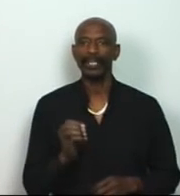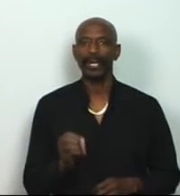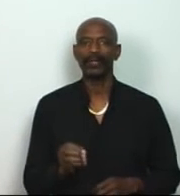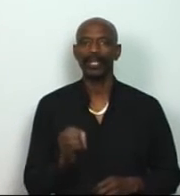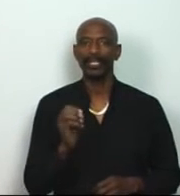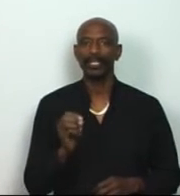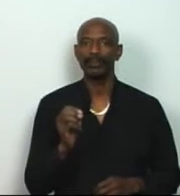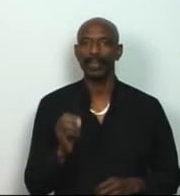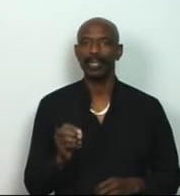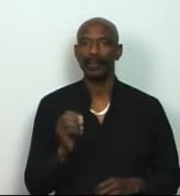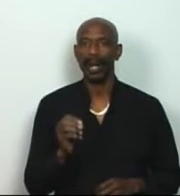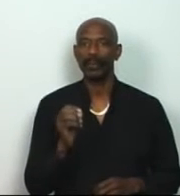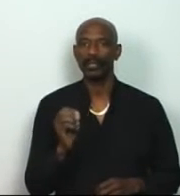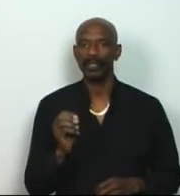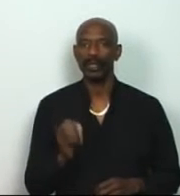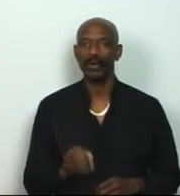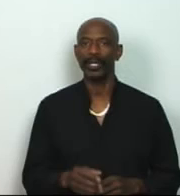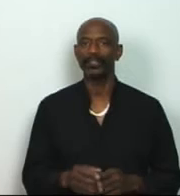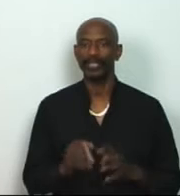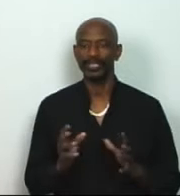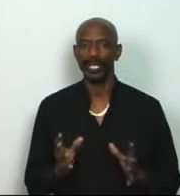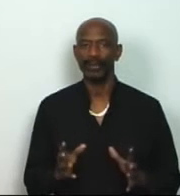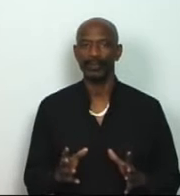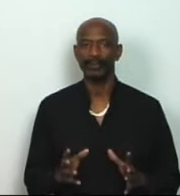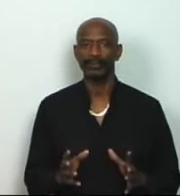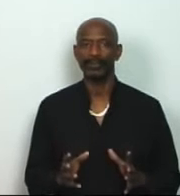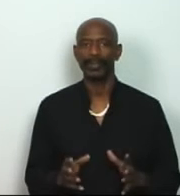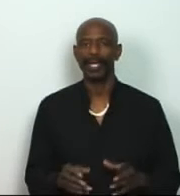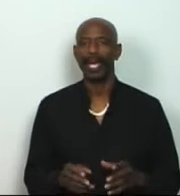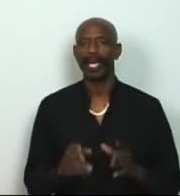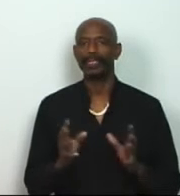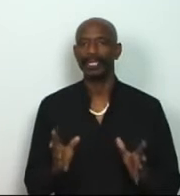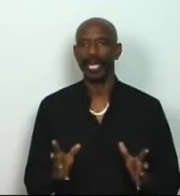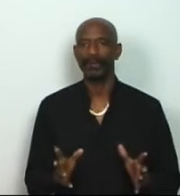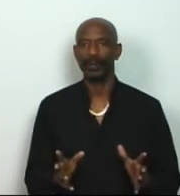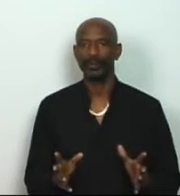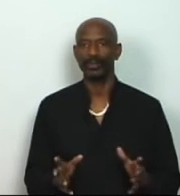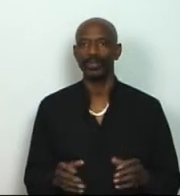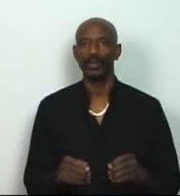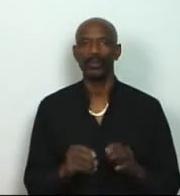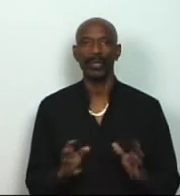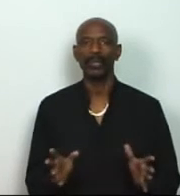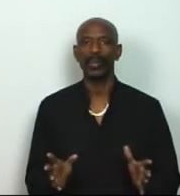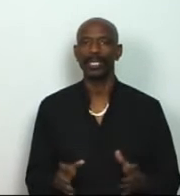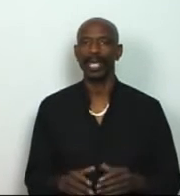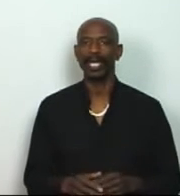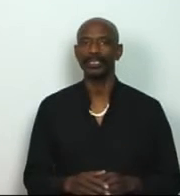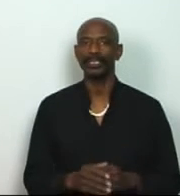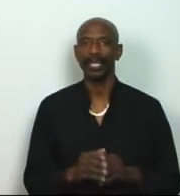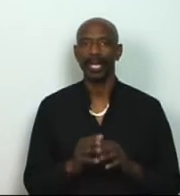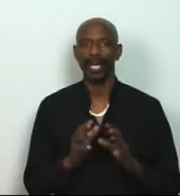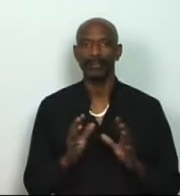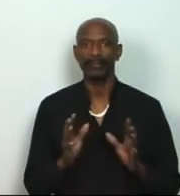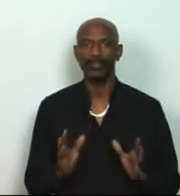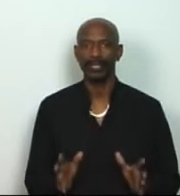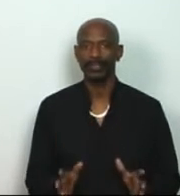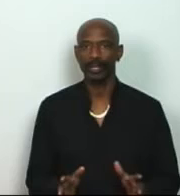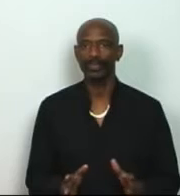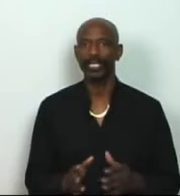tell you a little bit about what you are going to discover. As a life coach, working with clients and associates